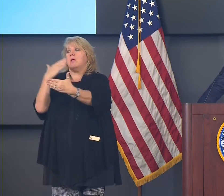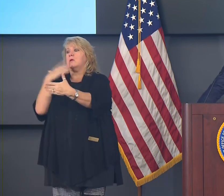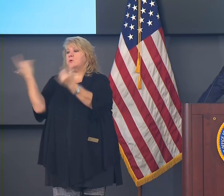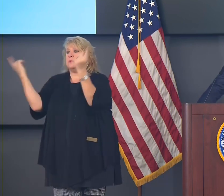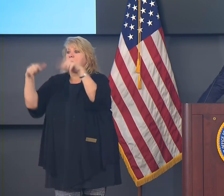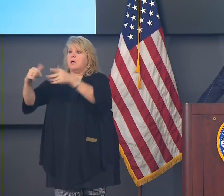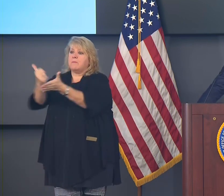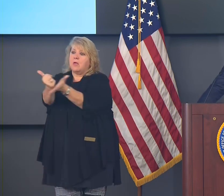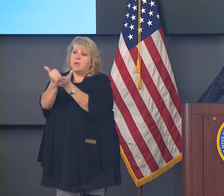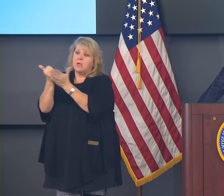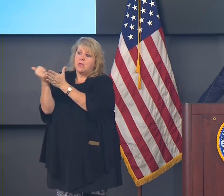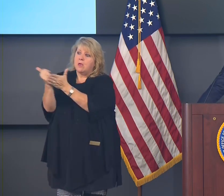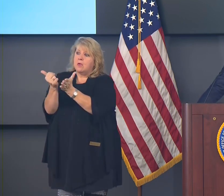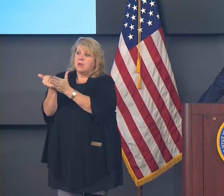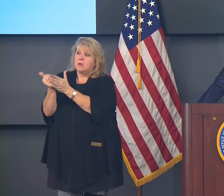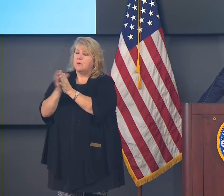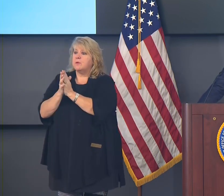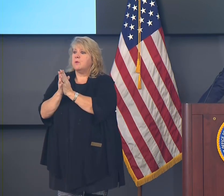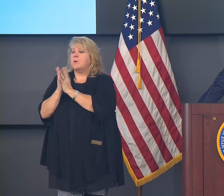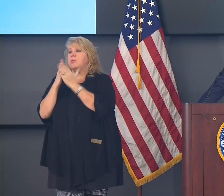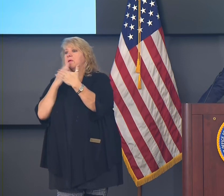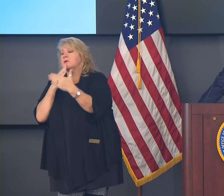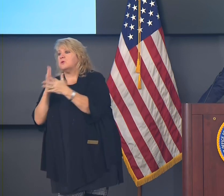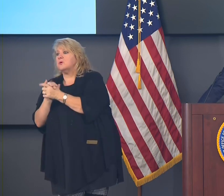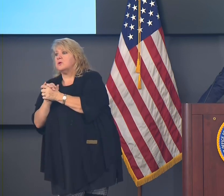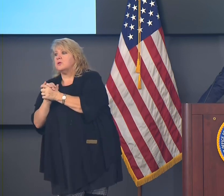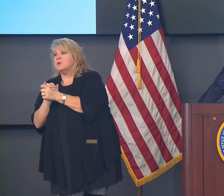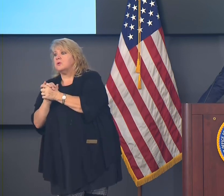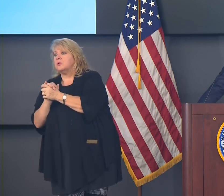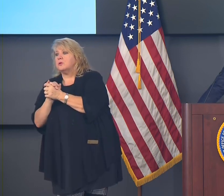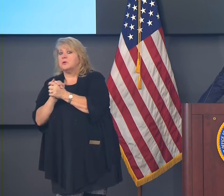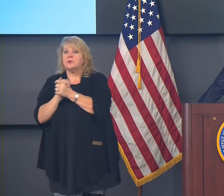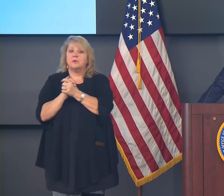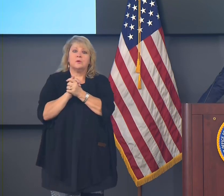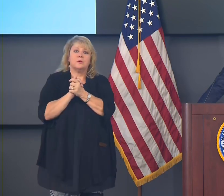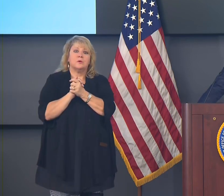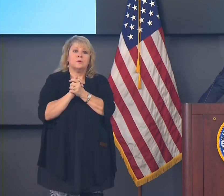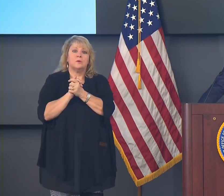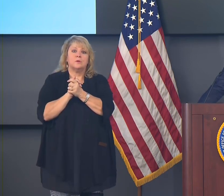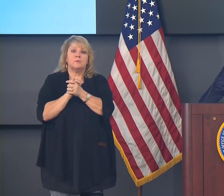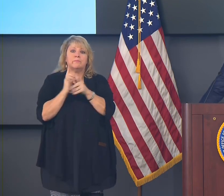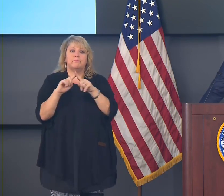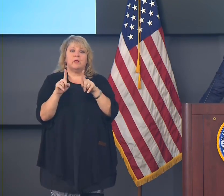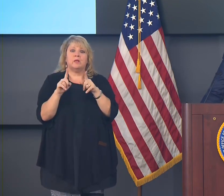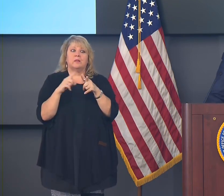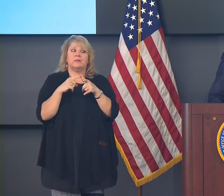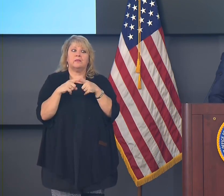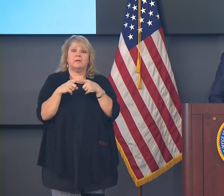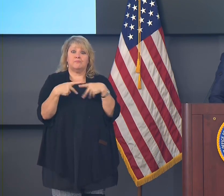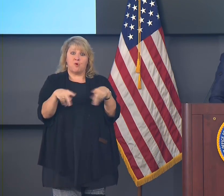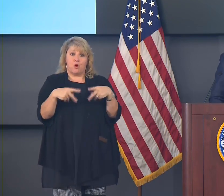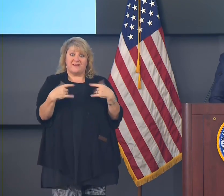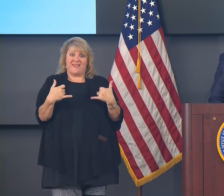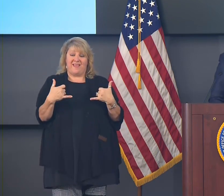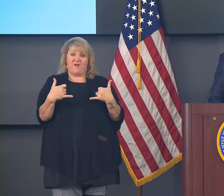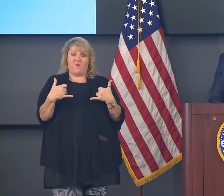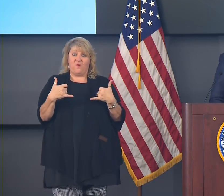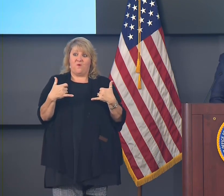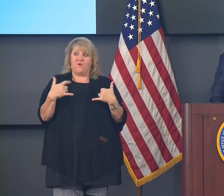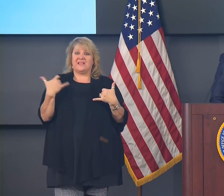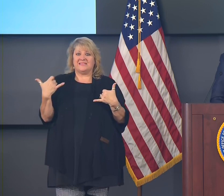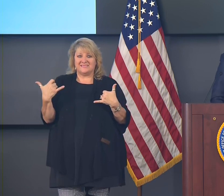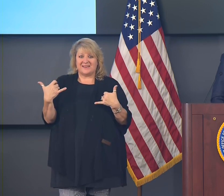a little bit of fun than than right now. But the fact of the matter is it is too dangerous. And so I'm asking people to forego those